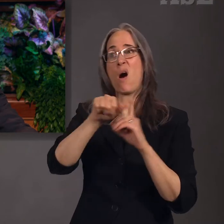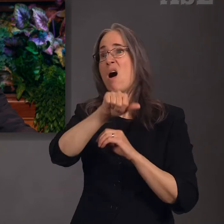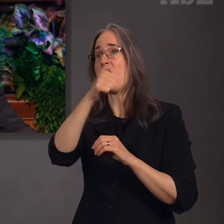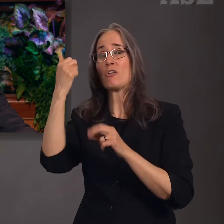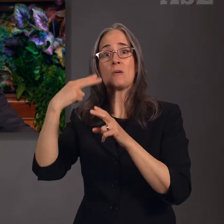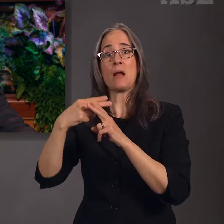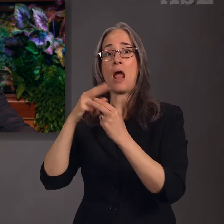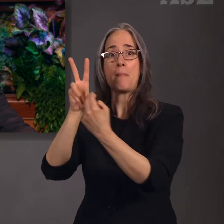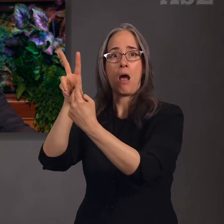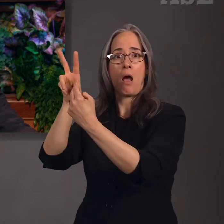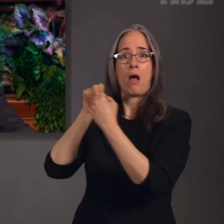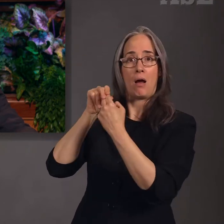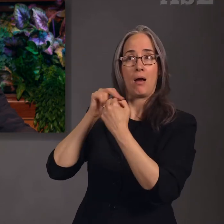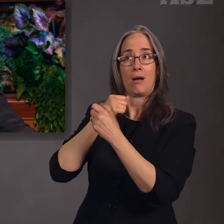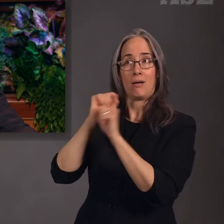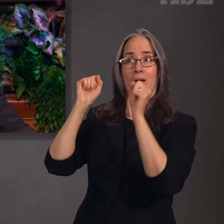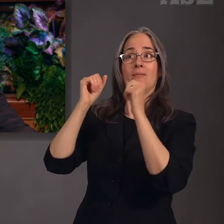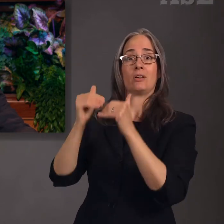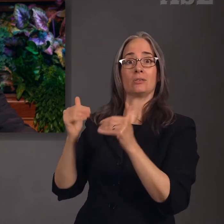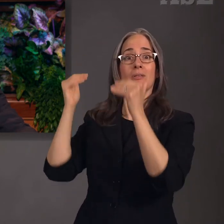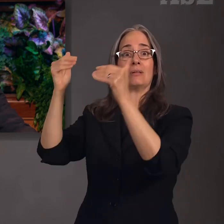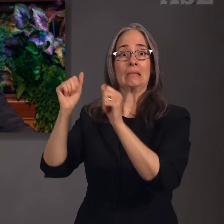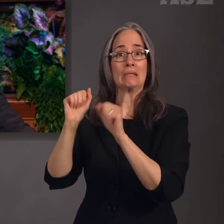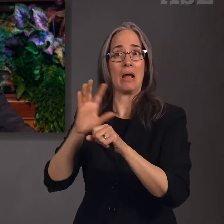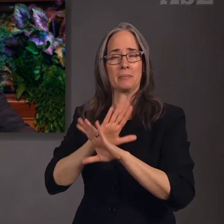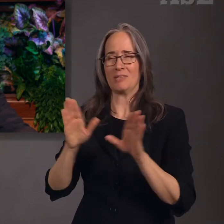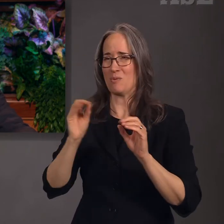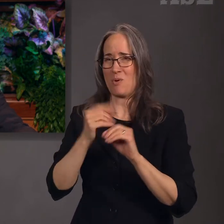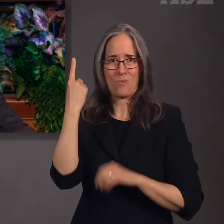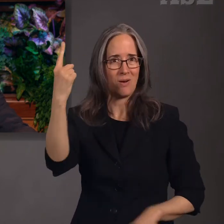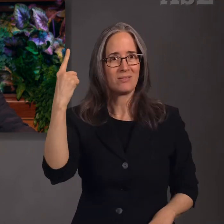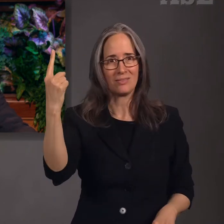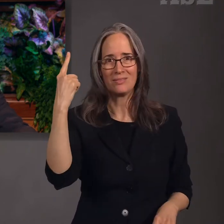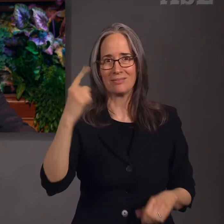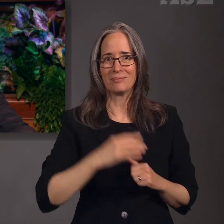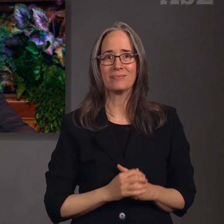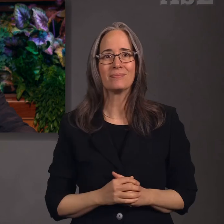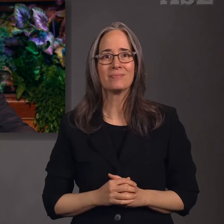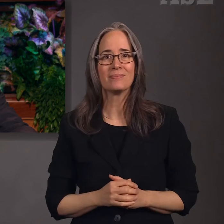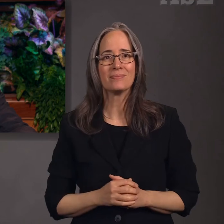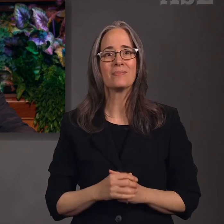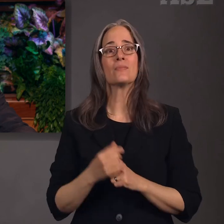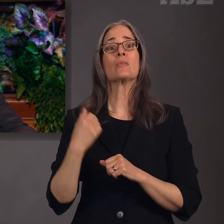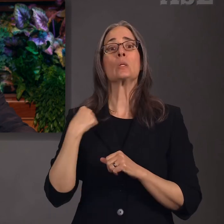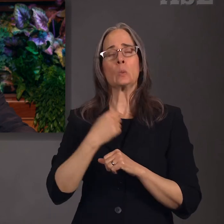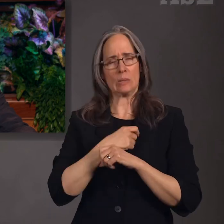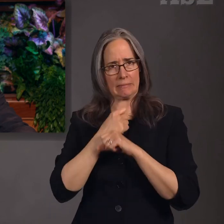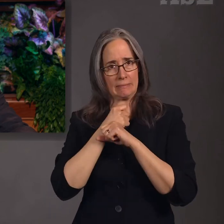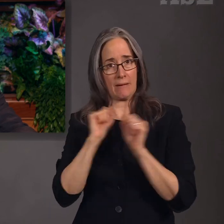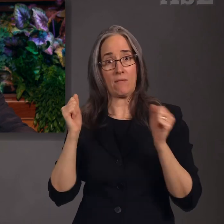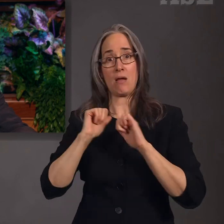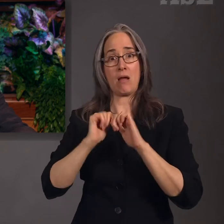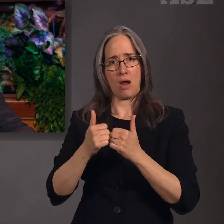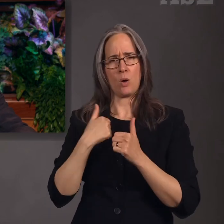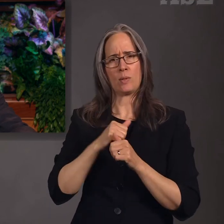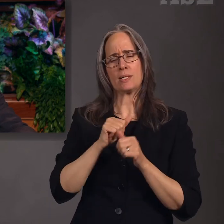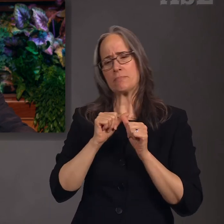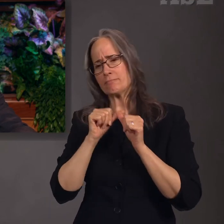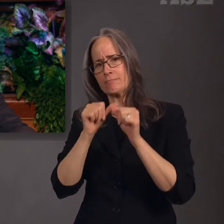whereby salvation cometh. We are saved as we endure to the end by following the example of the